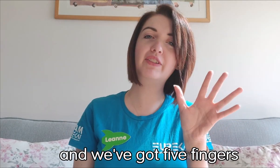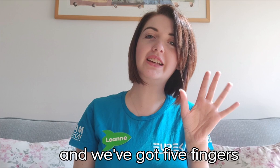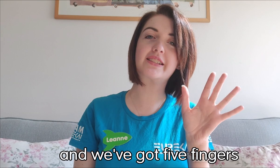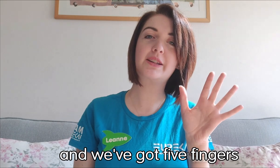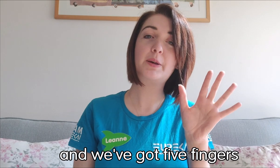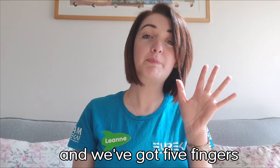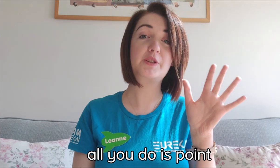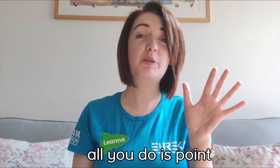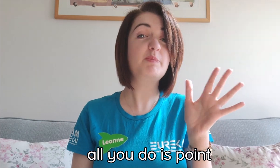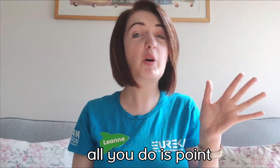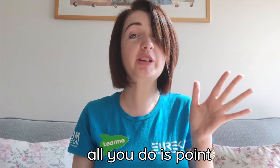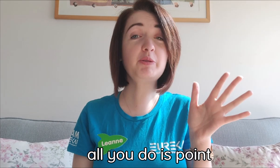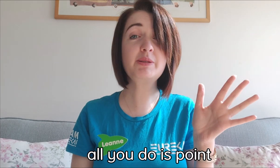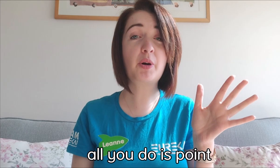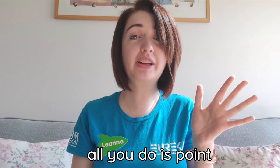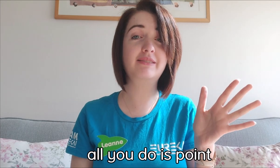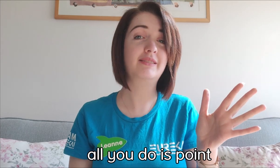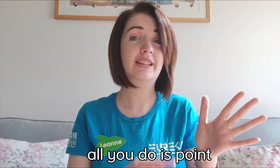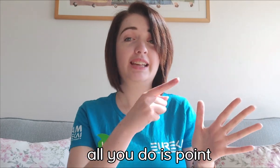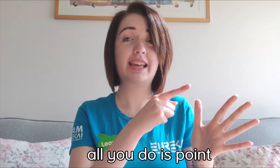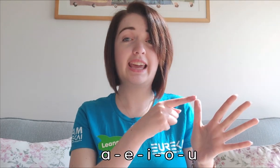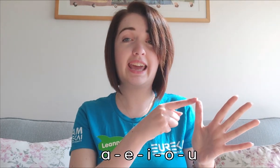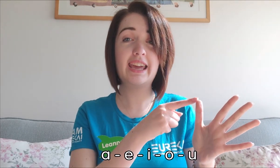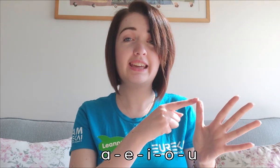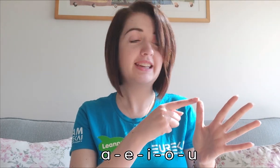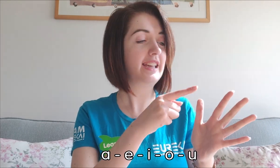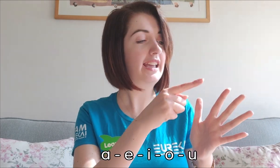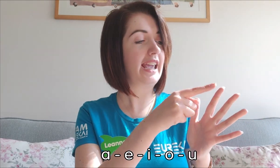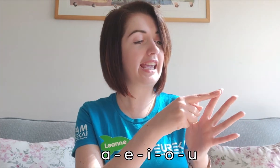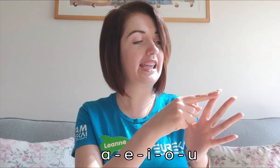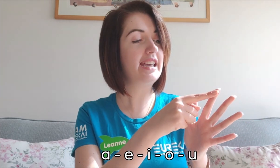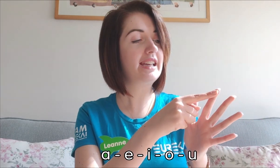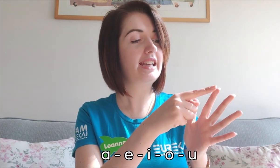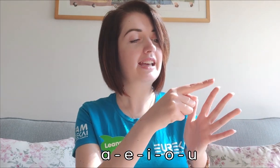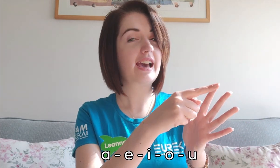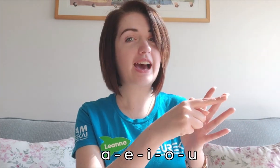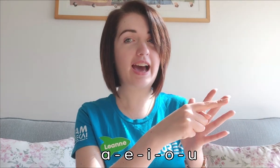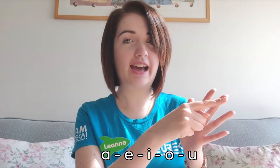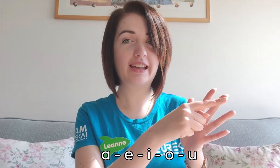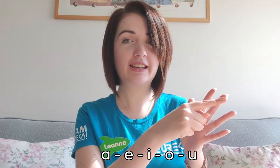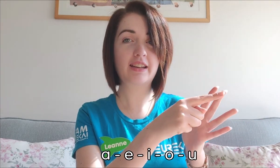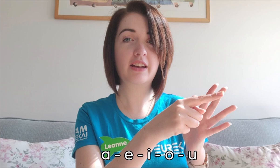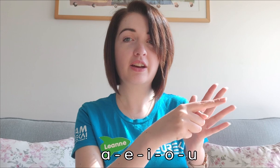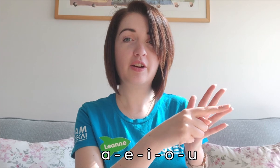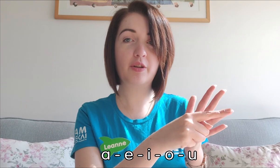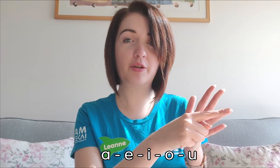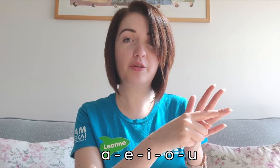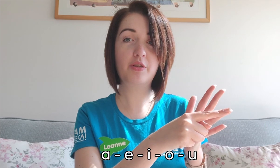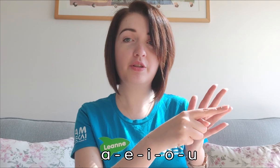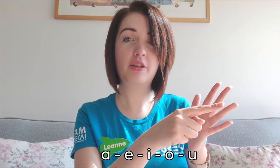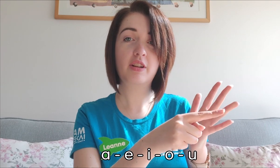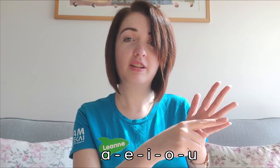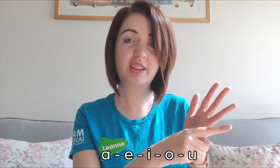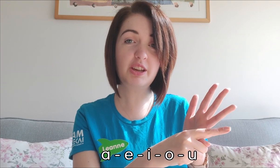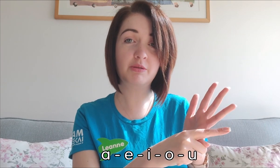fingers. So all you do is point. A, E, I, O, U.